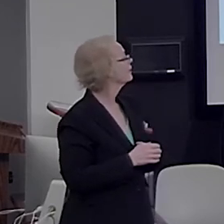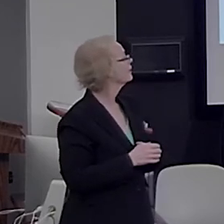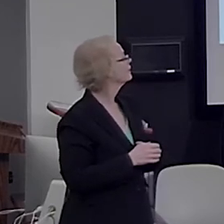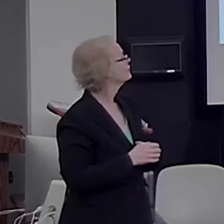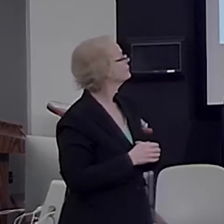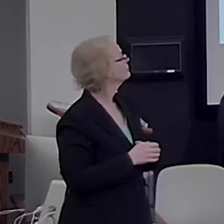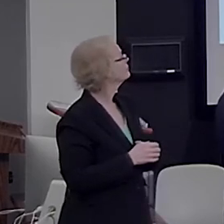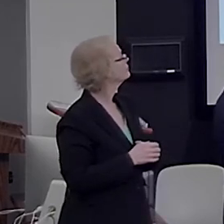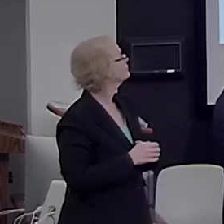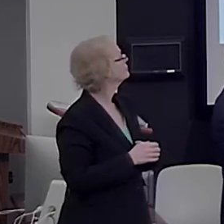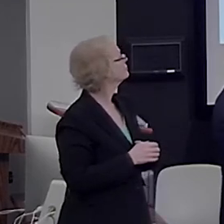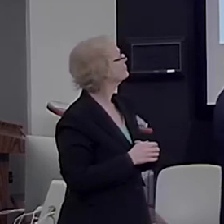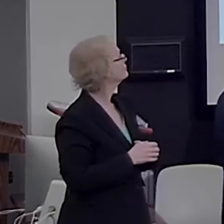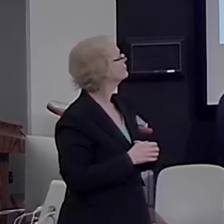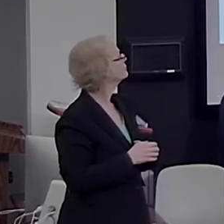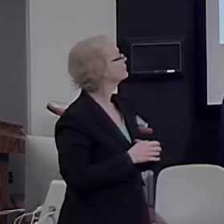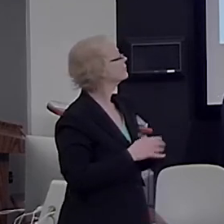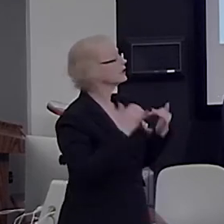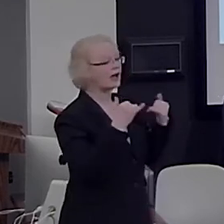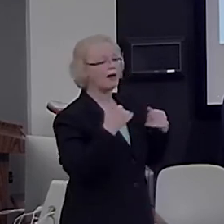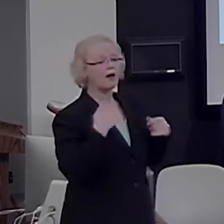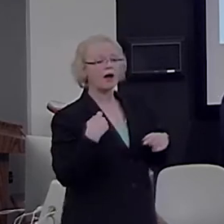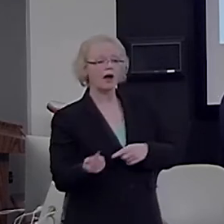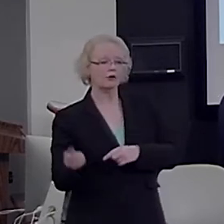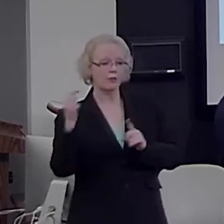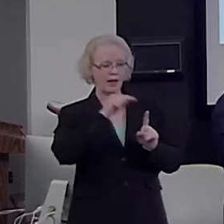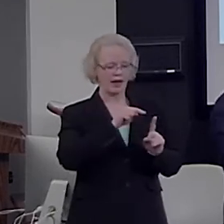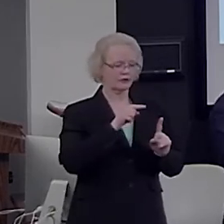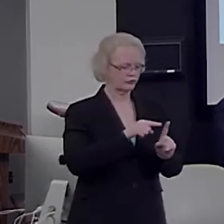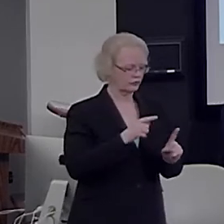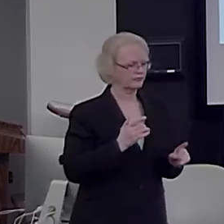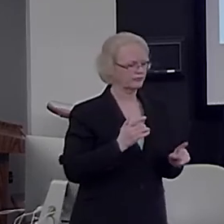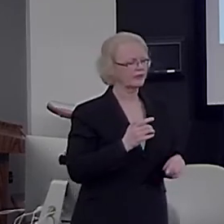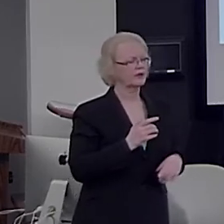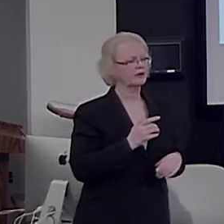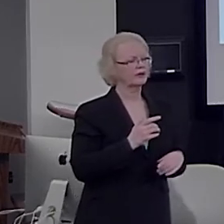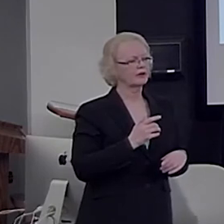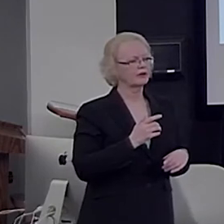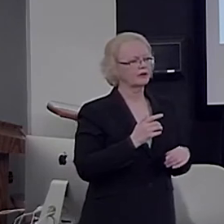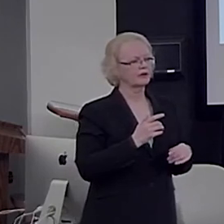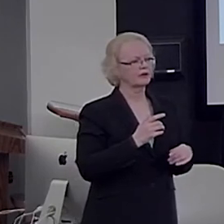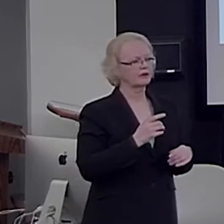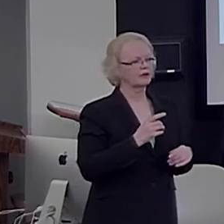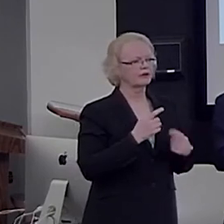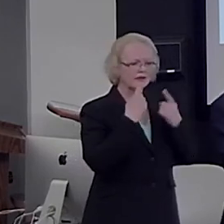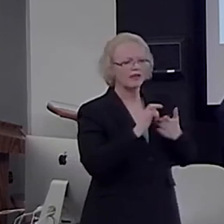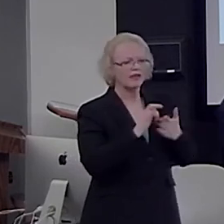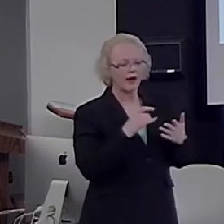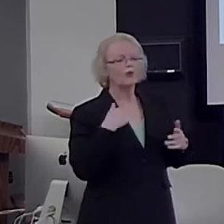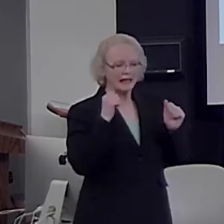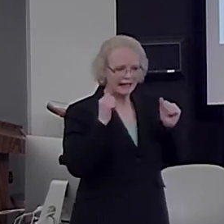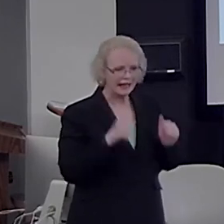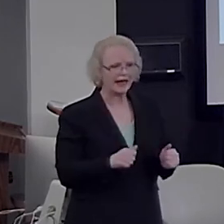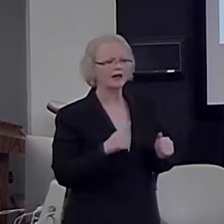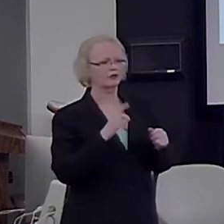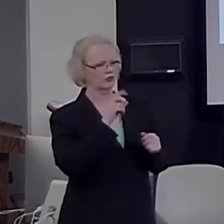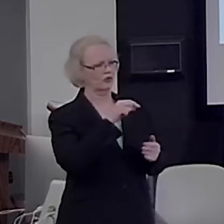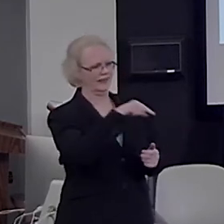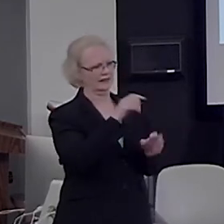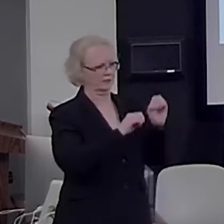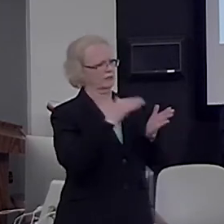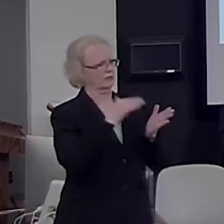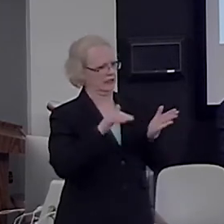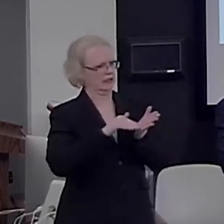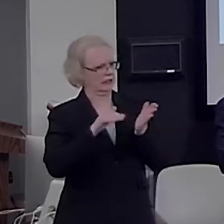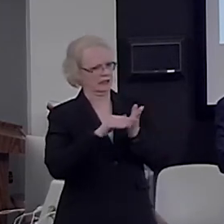Okay. So, I go back to our main finding. Just to say that this is a highly reproducible thing. So, this is I showed you